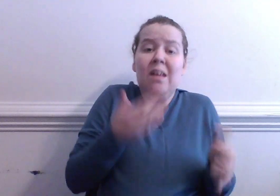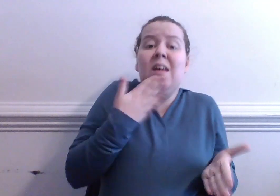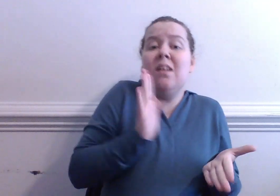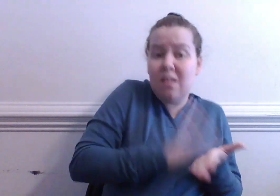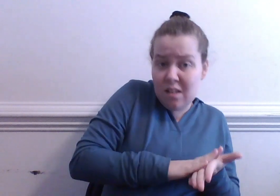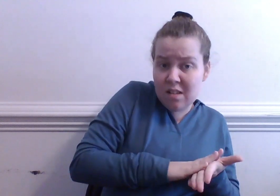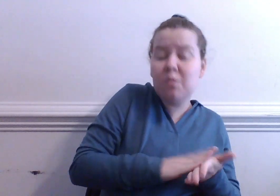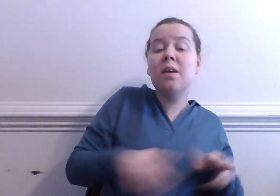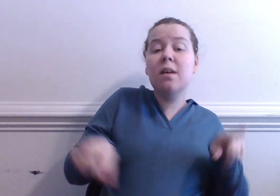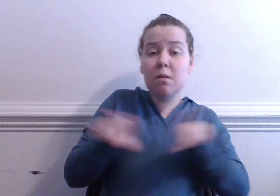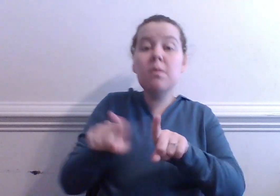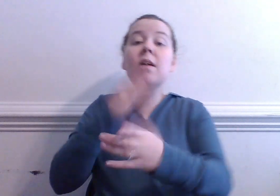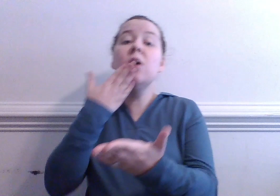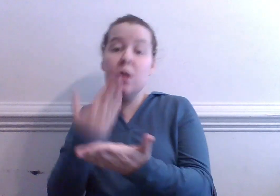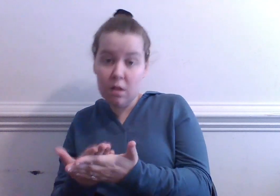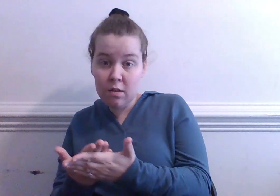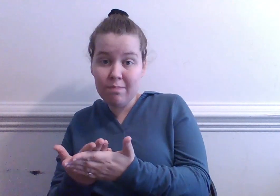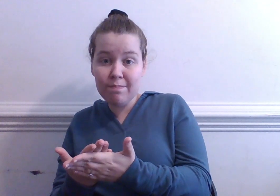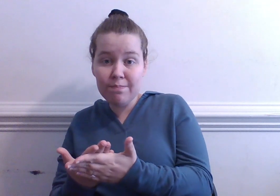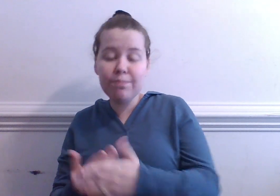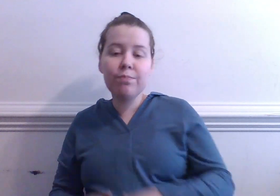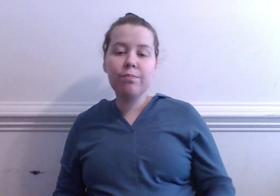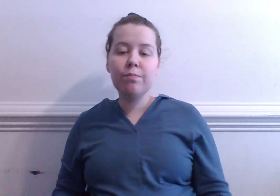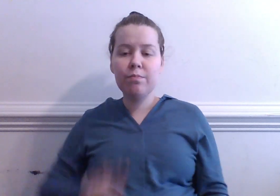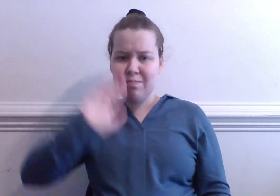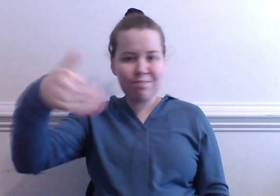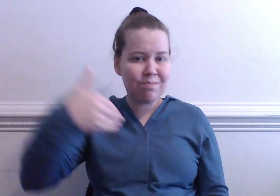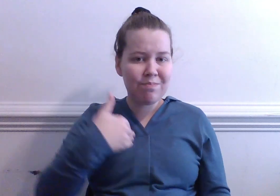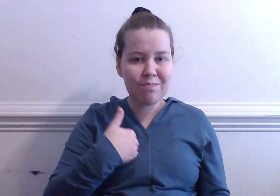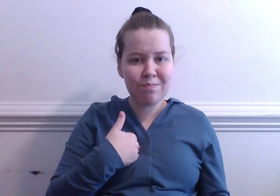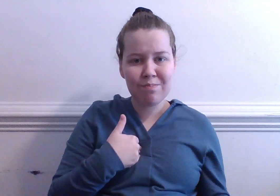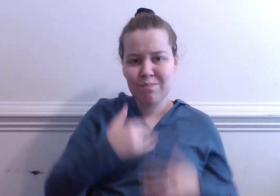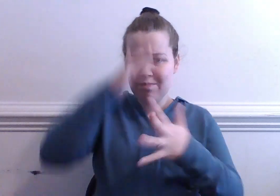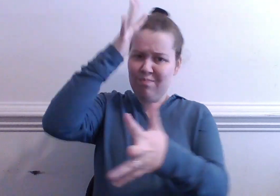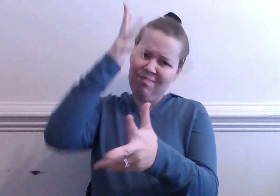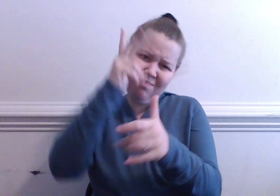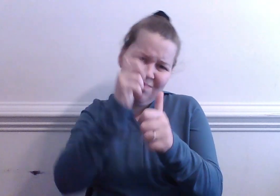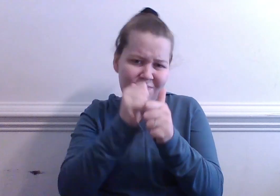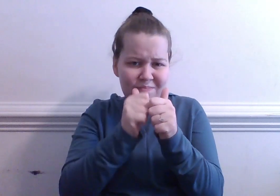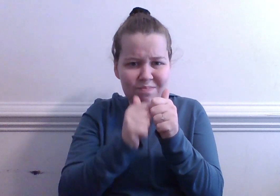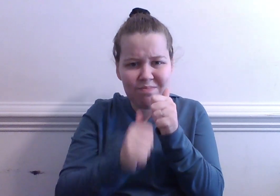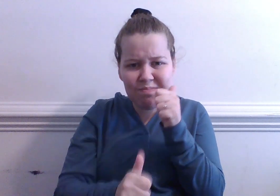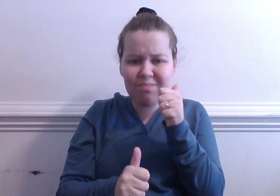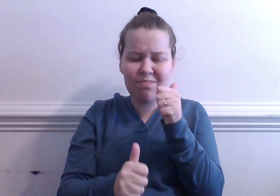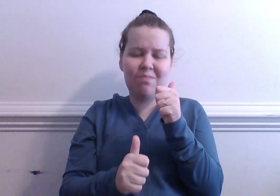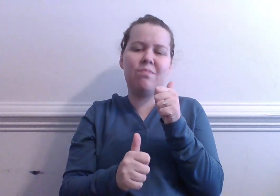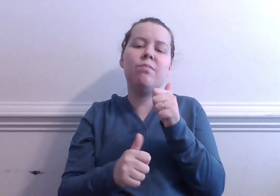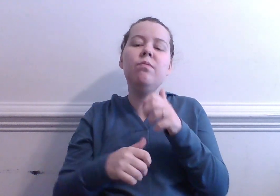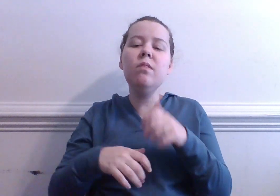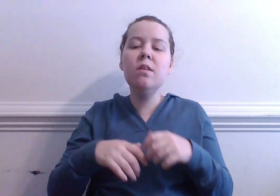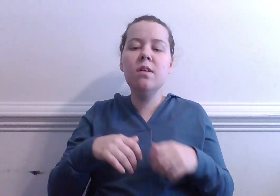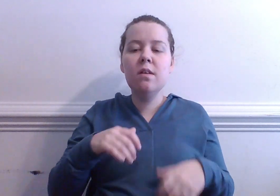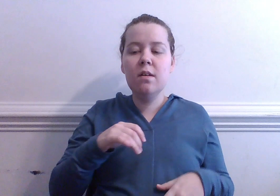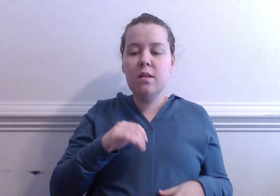can be good Underneath it all, we're just savages Hidden behind shirts,